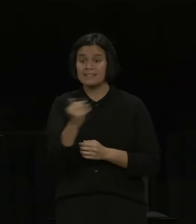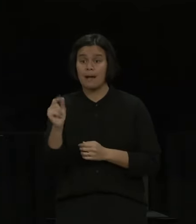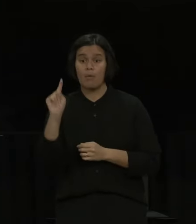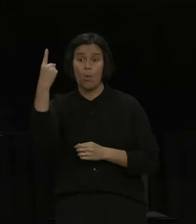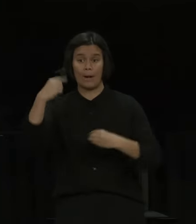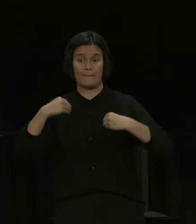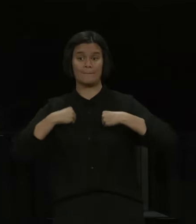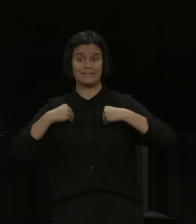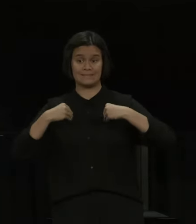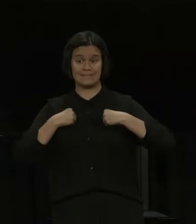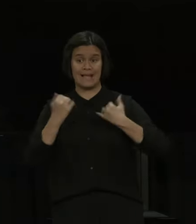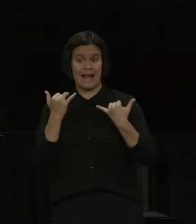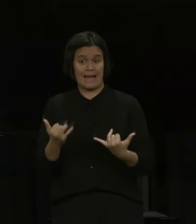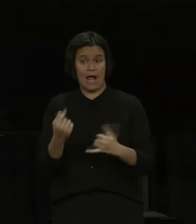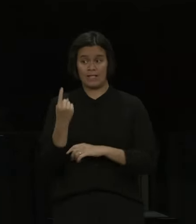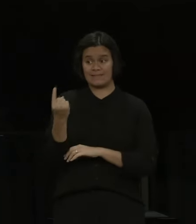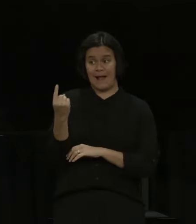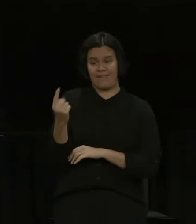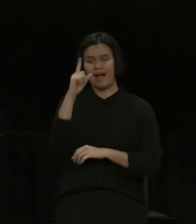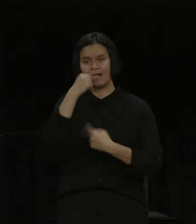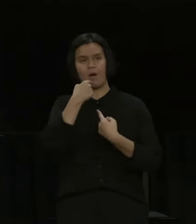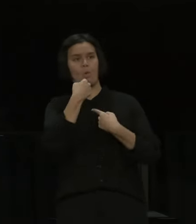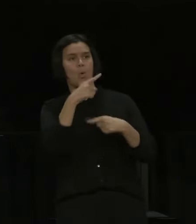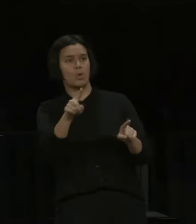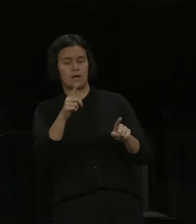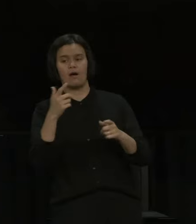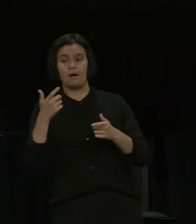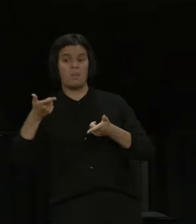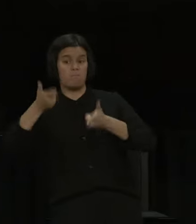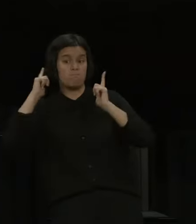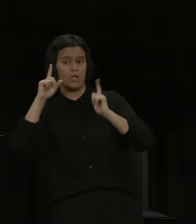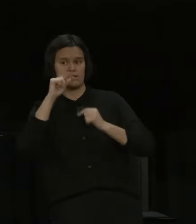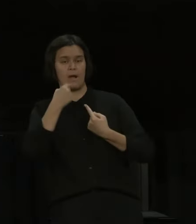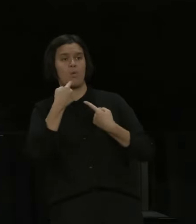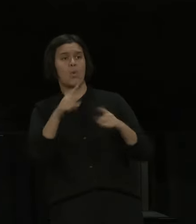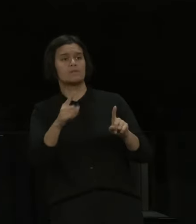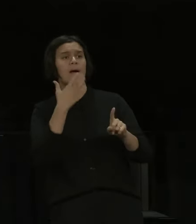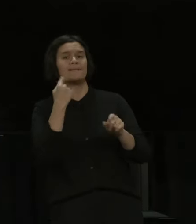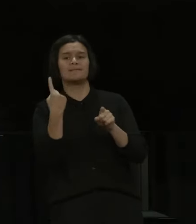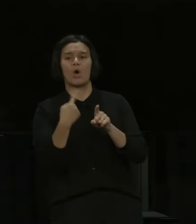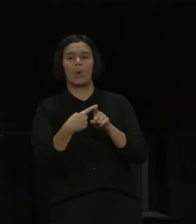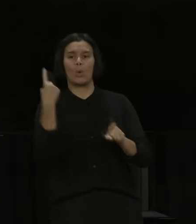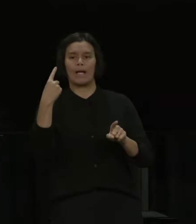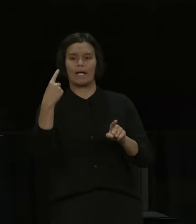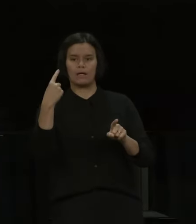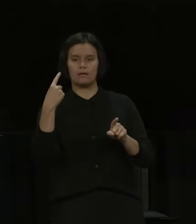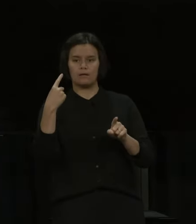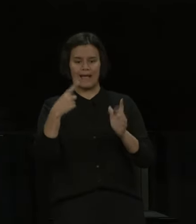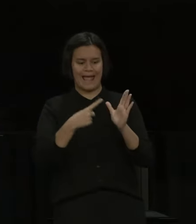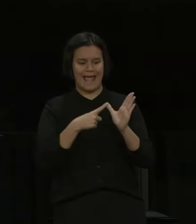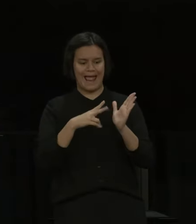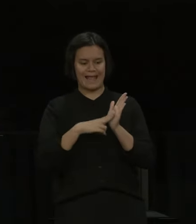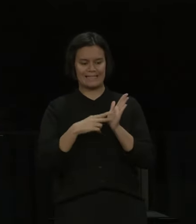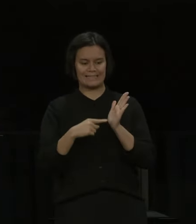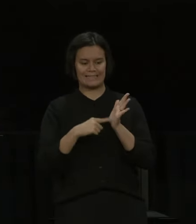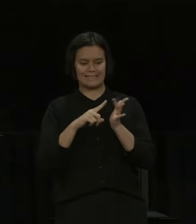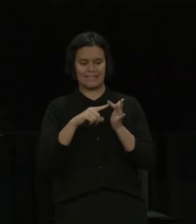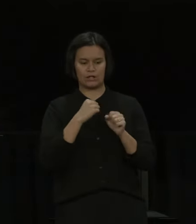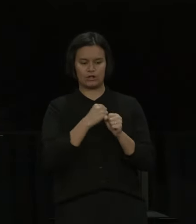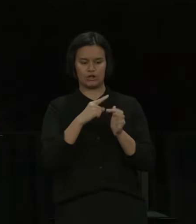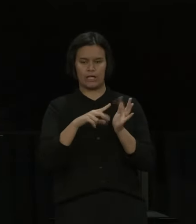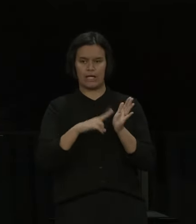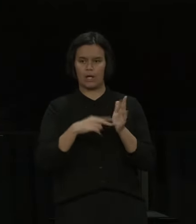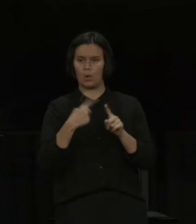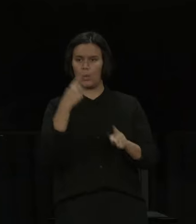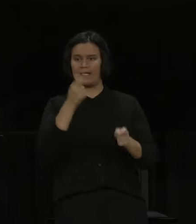able to order and use rapid antigen tests, as will some healthcare settings like aged residential care. Likewise, we're looking